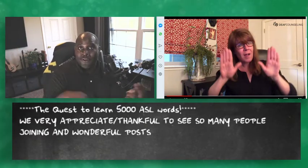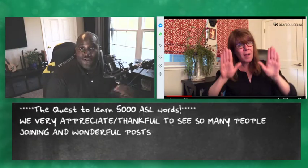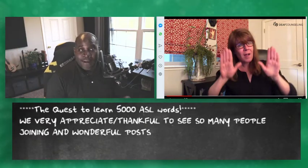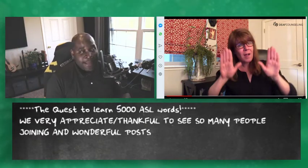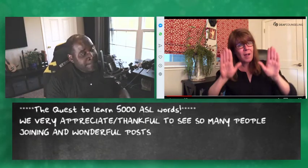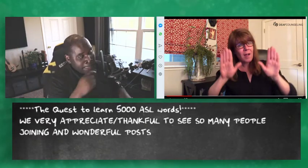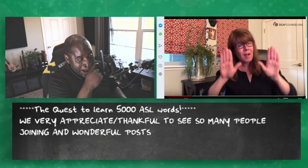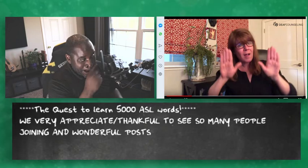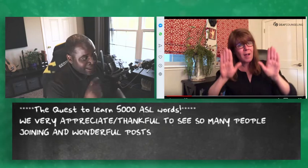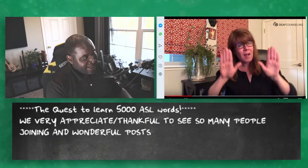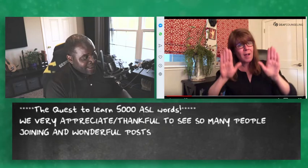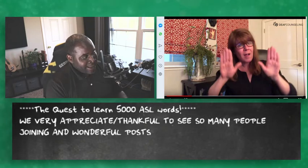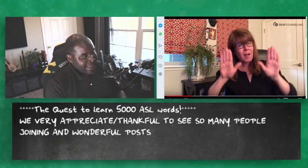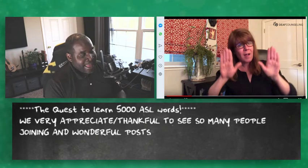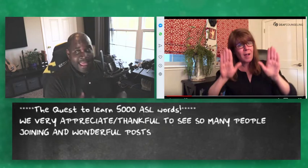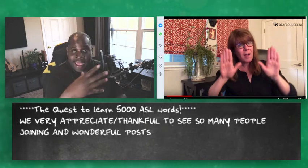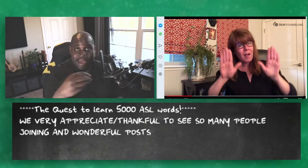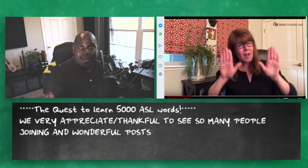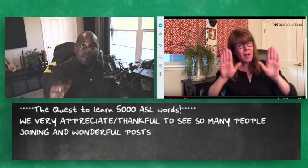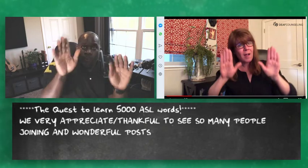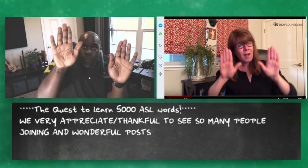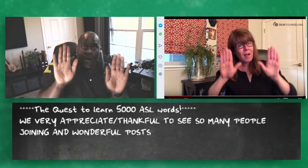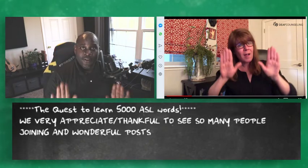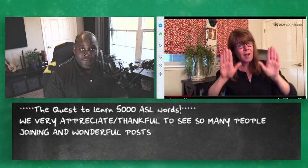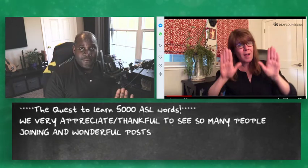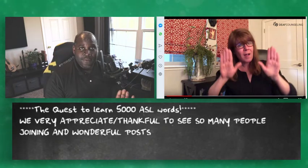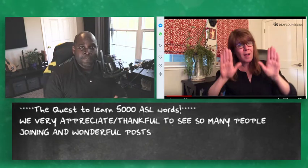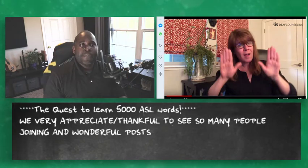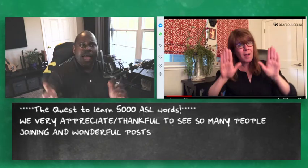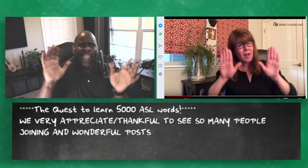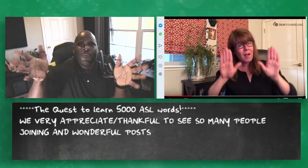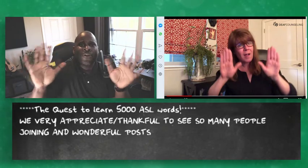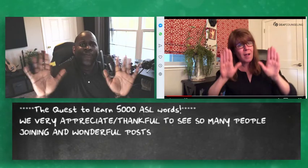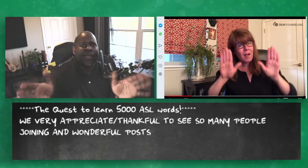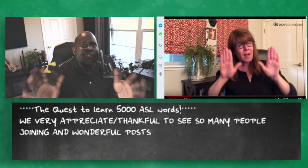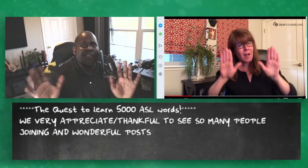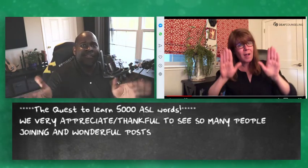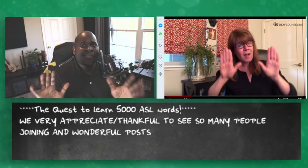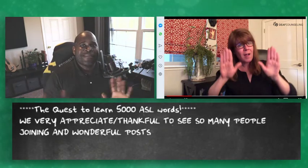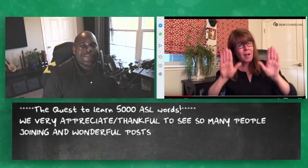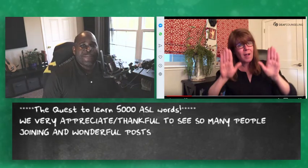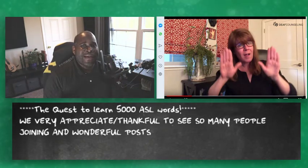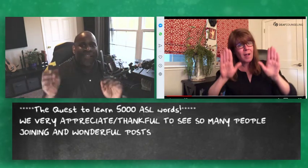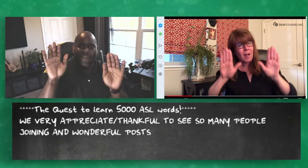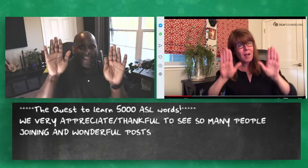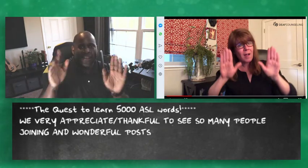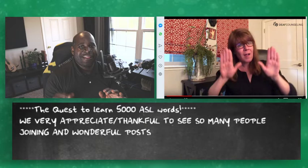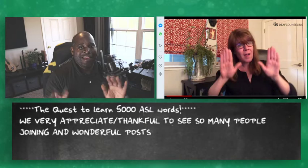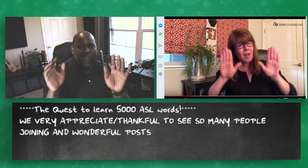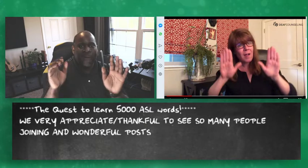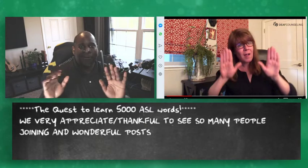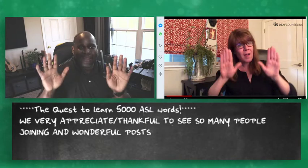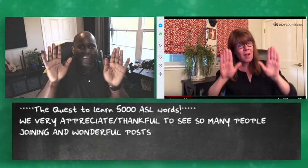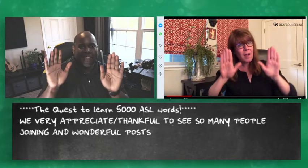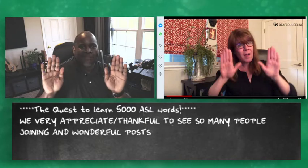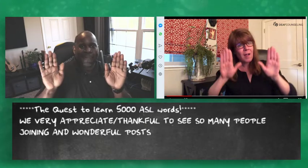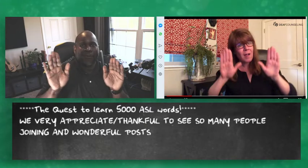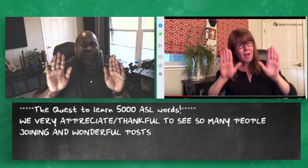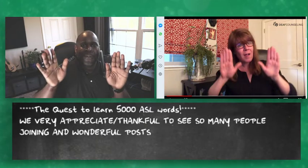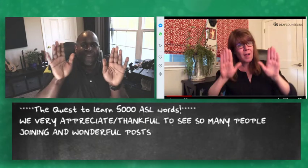are joining and wonderful I like wonderful like this but it's fine I have to probably that's probably too much